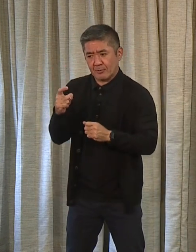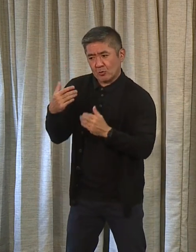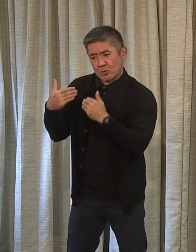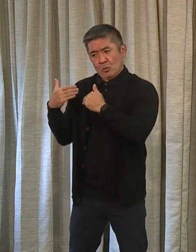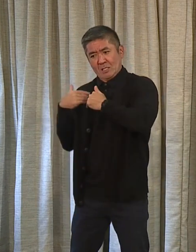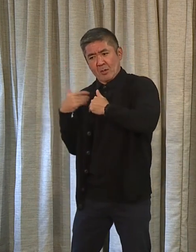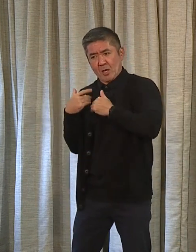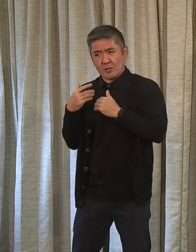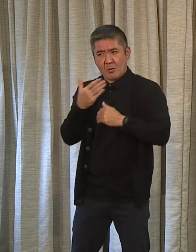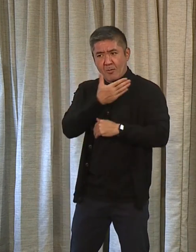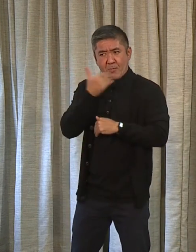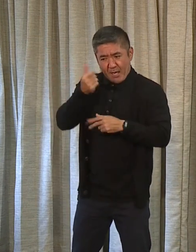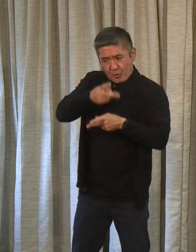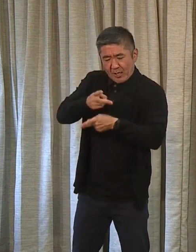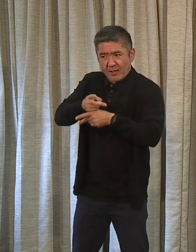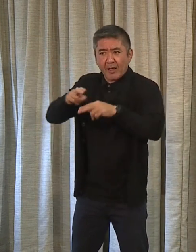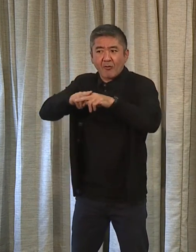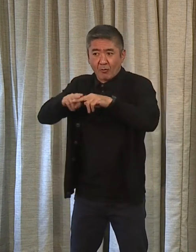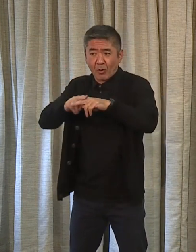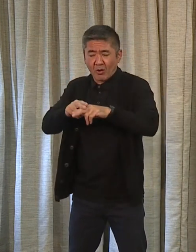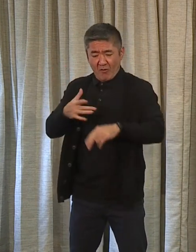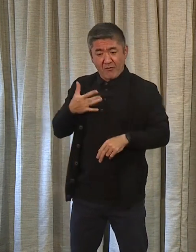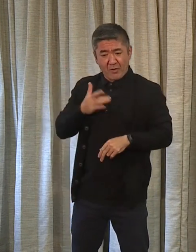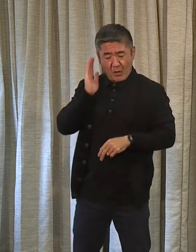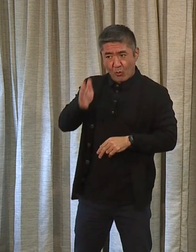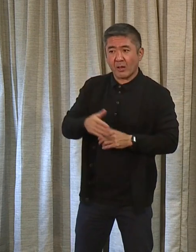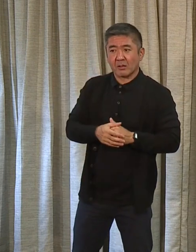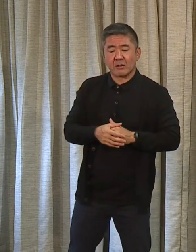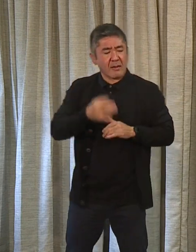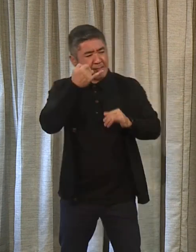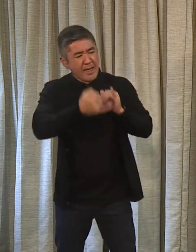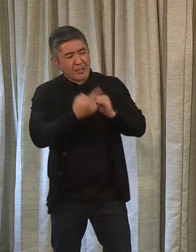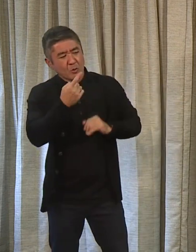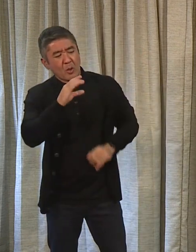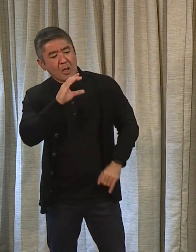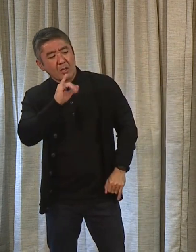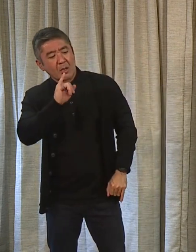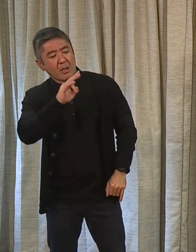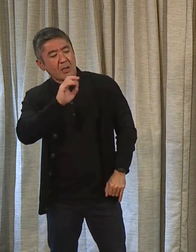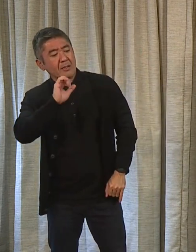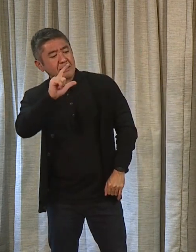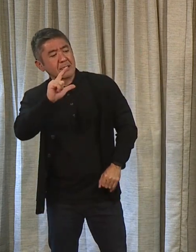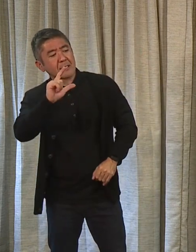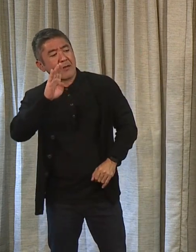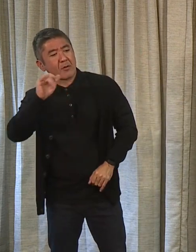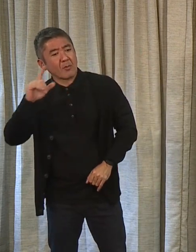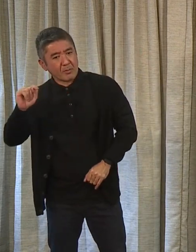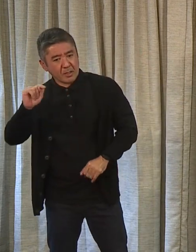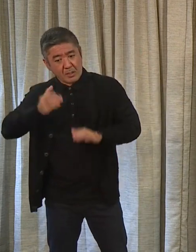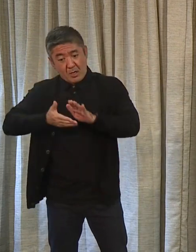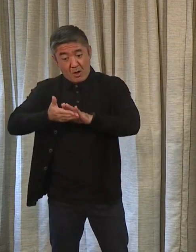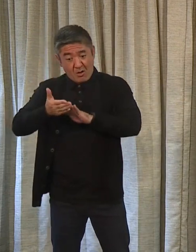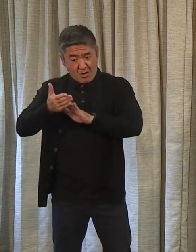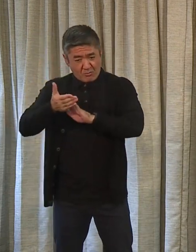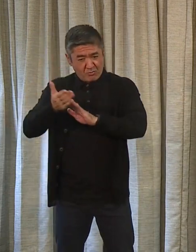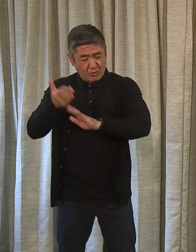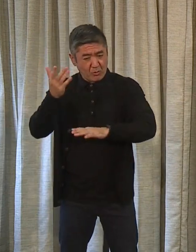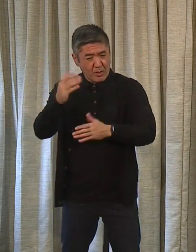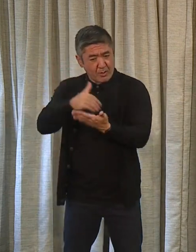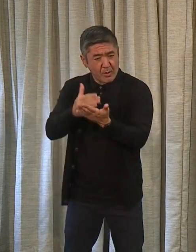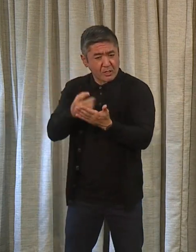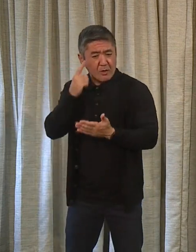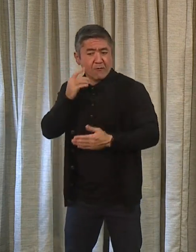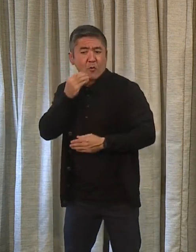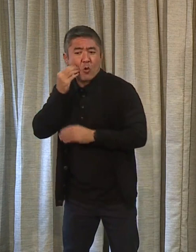like we're on that road. And final one from Civil Beat. Regarding operating expenses to address homelessness, is your